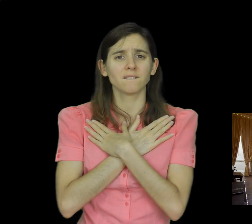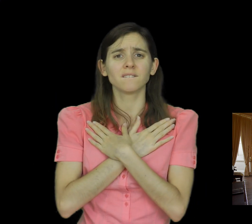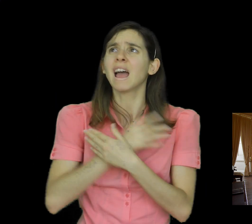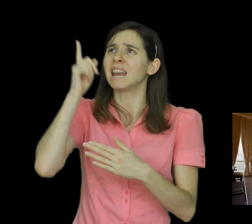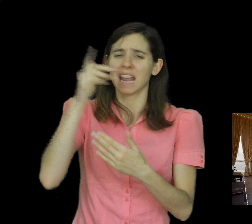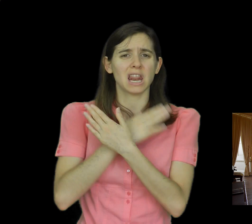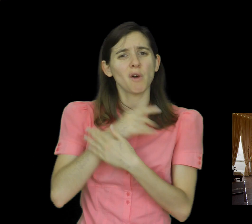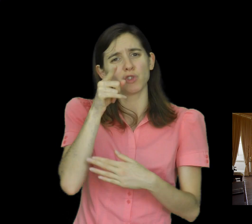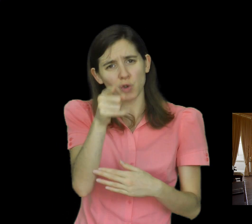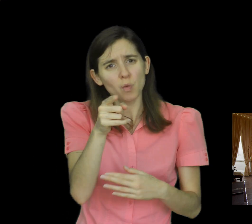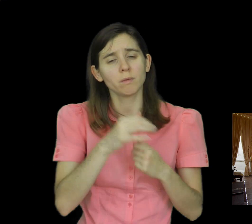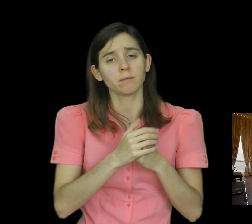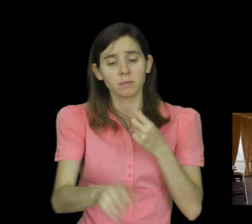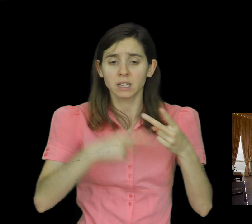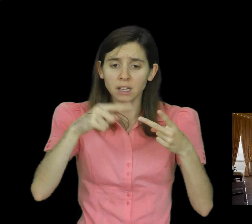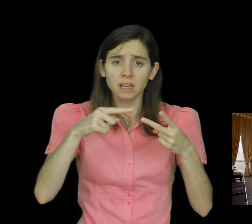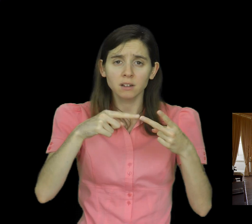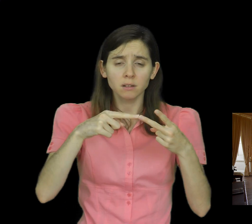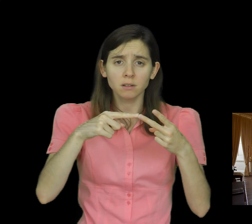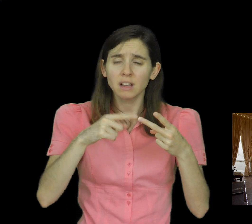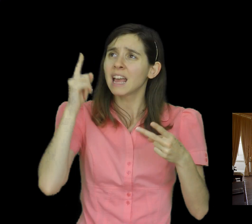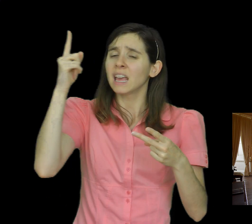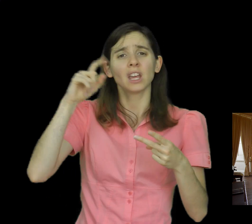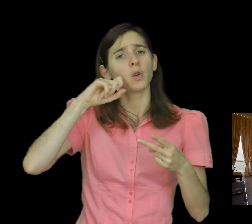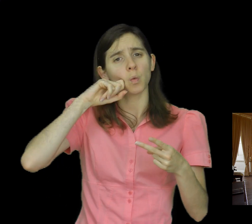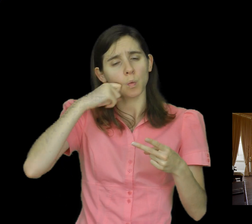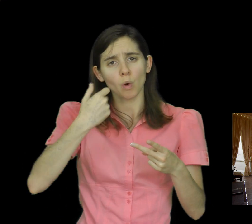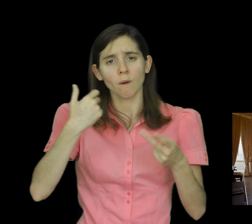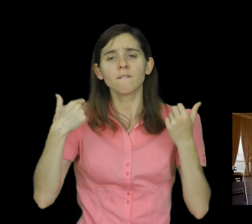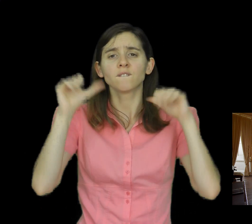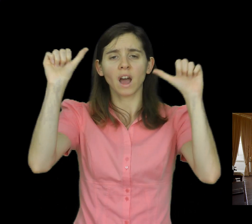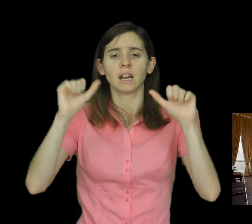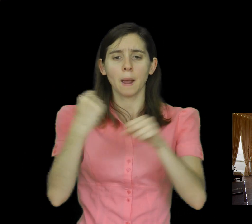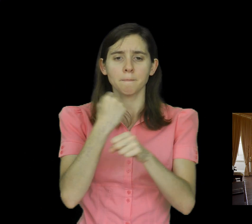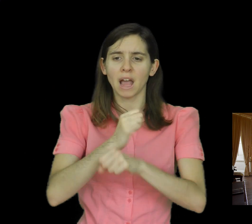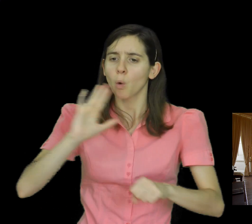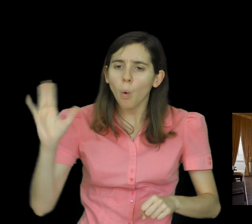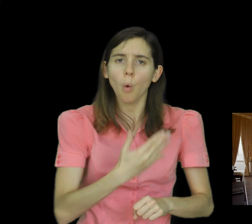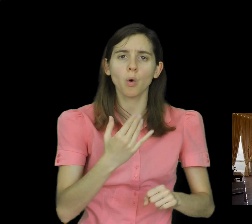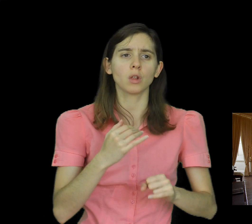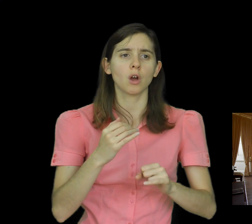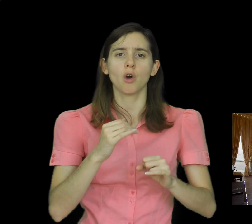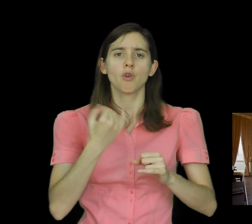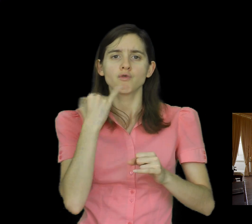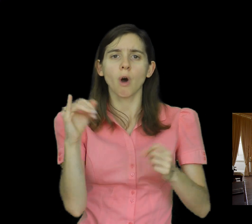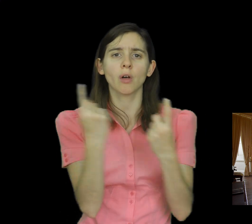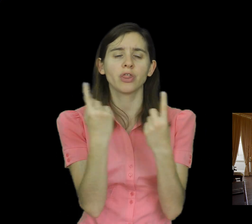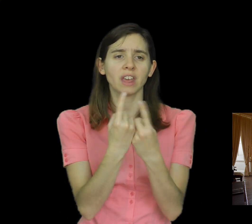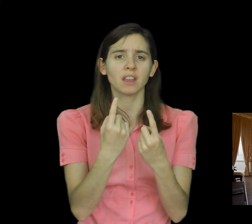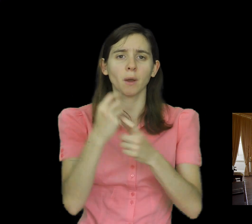personally. Second, God will ultimately make all wrongs right and heal the wounds this world